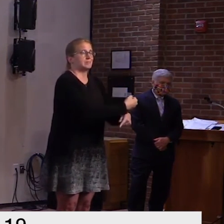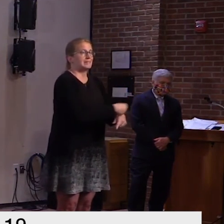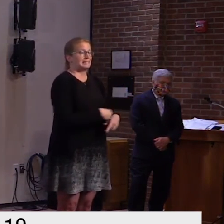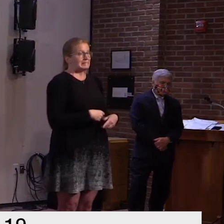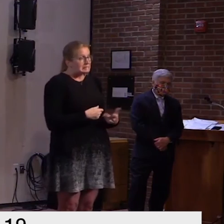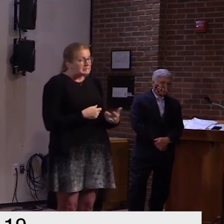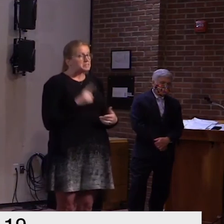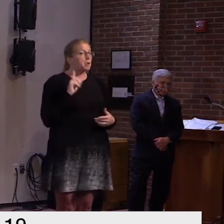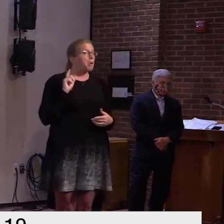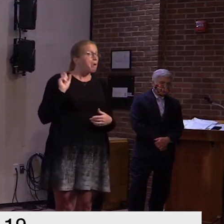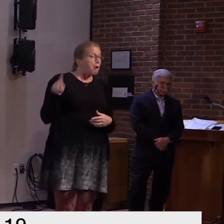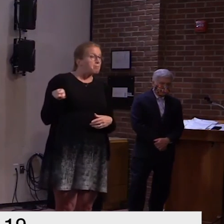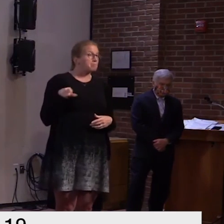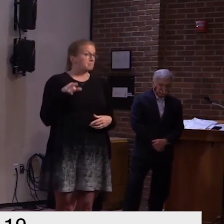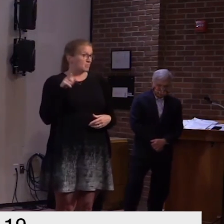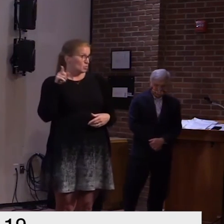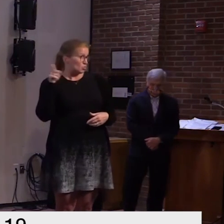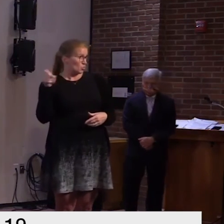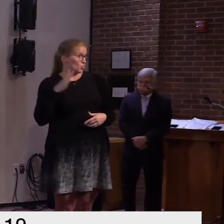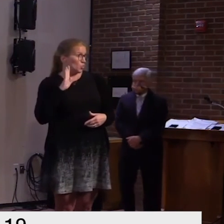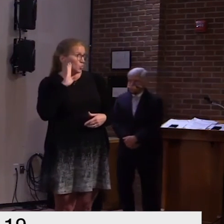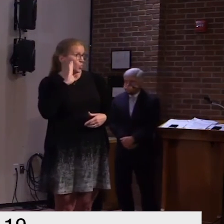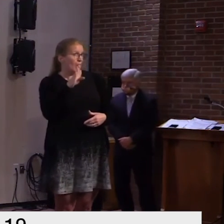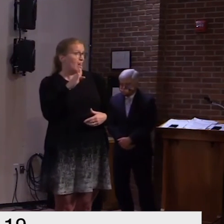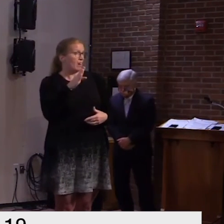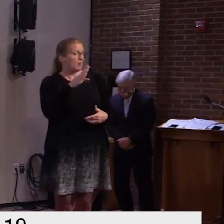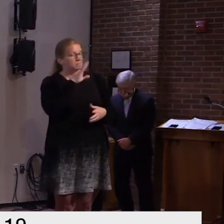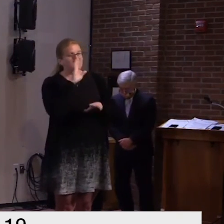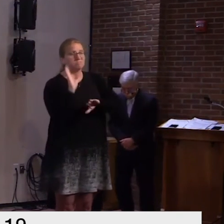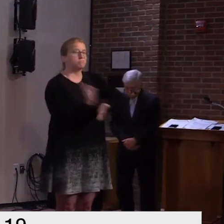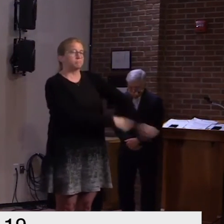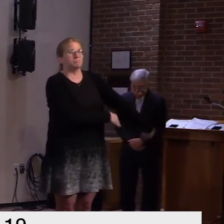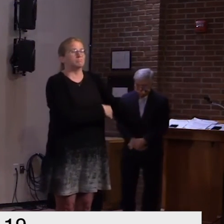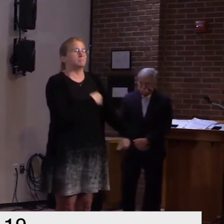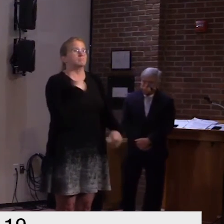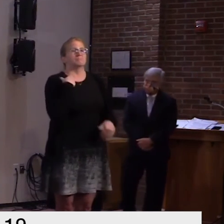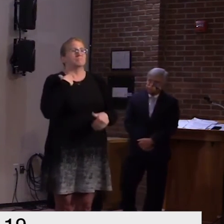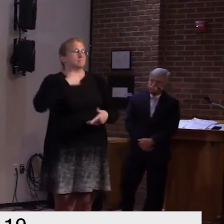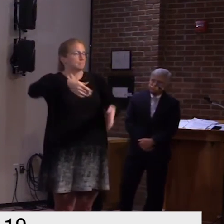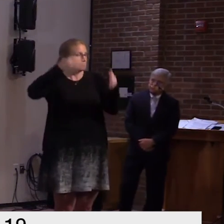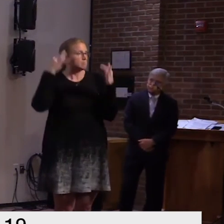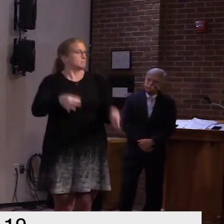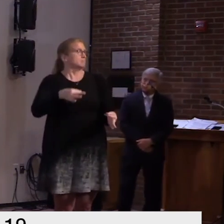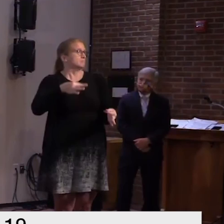just uh taking the crf money and distributing yourself